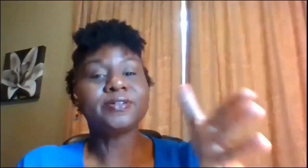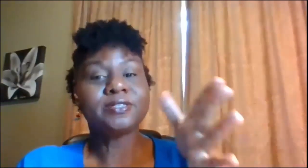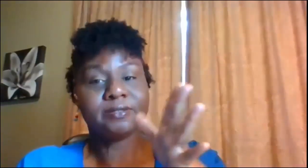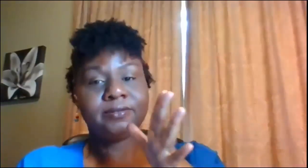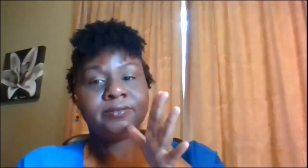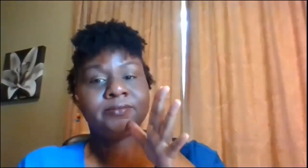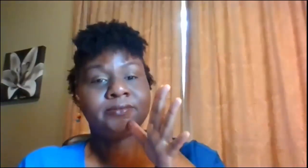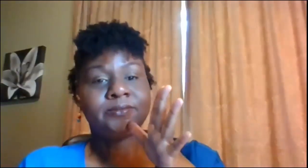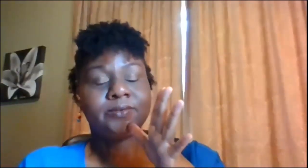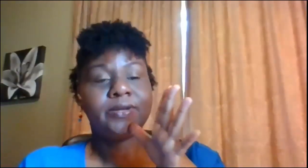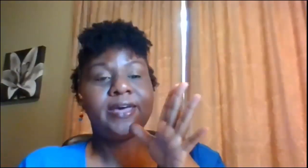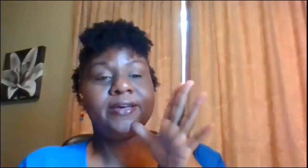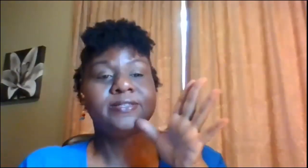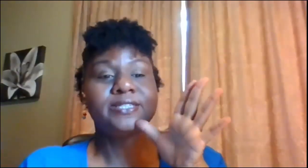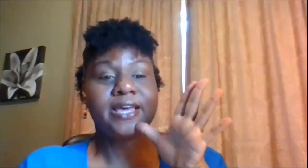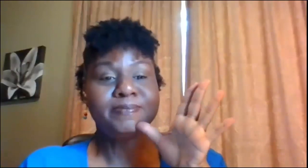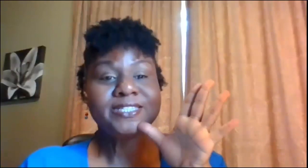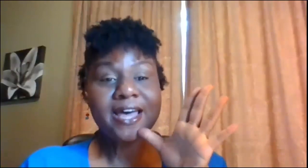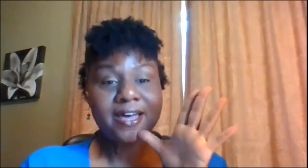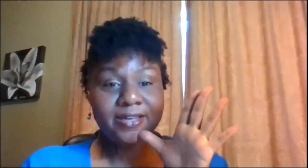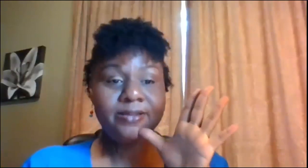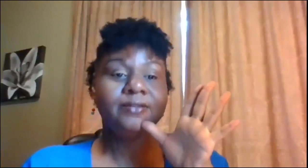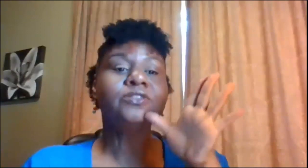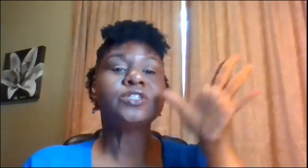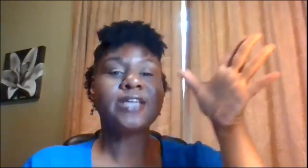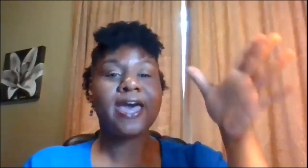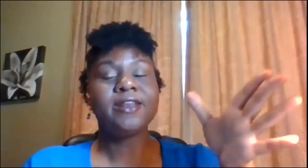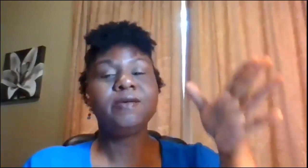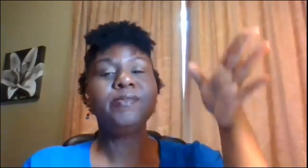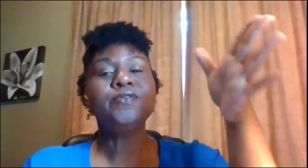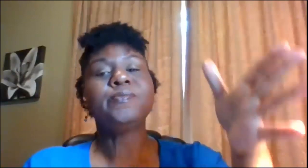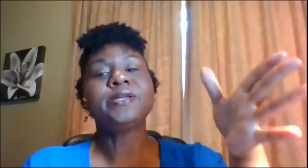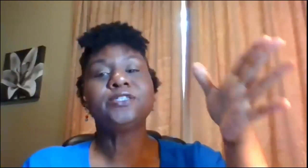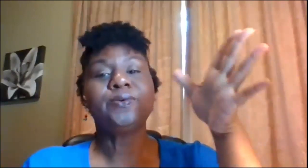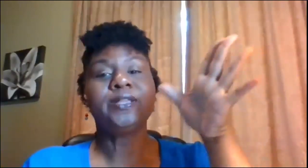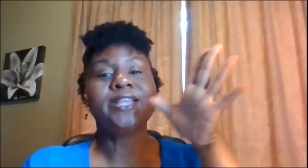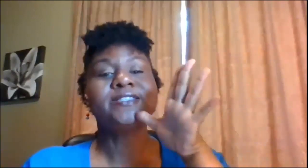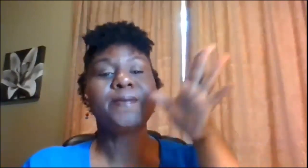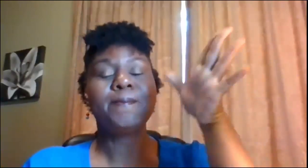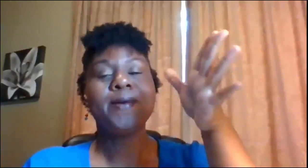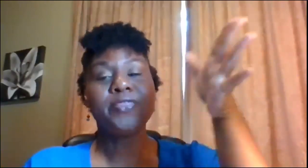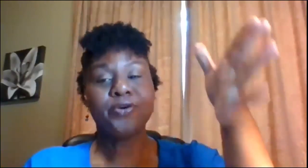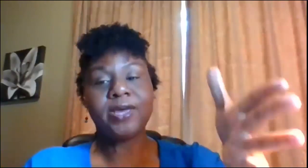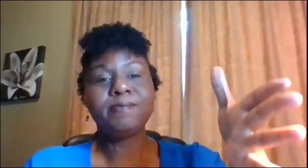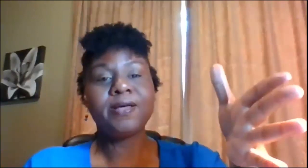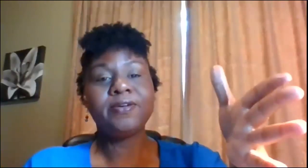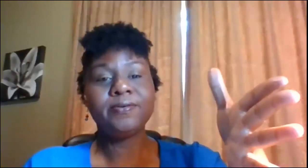okay same sign just adding a movement to it that's mother grandmother